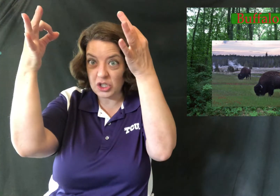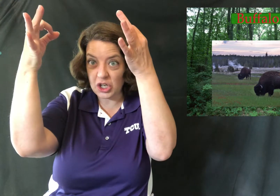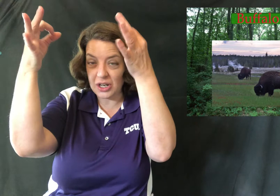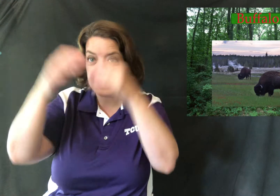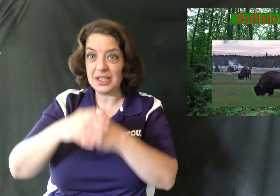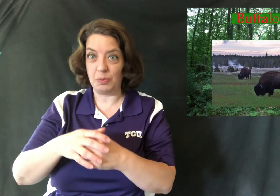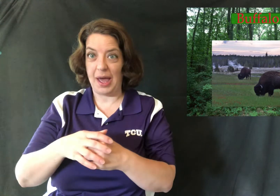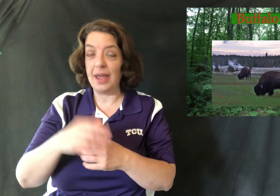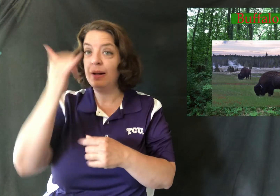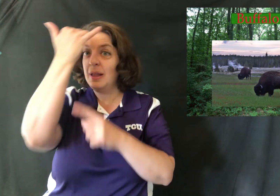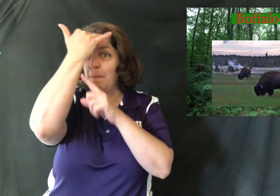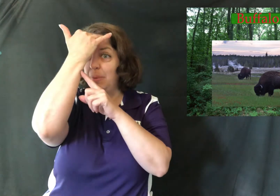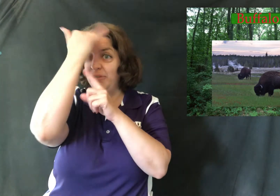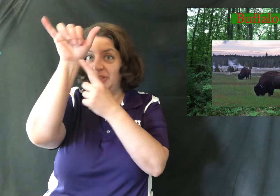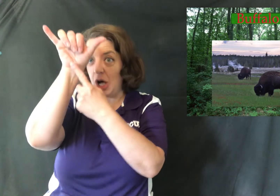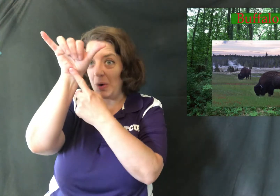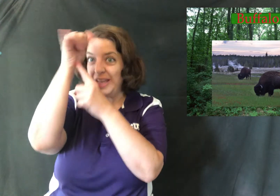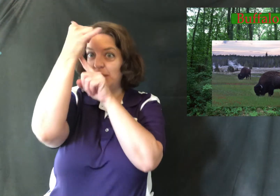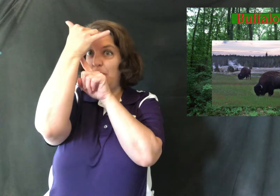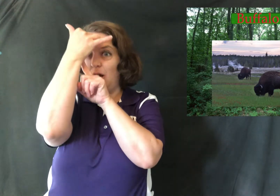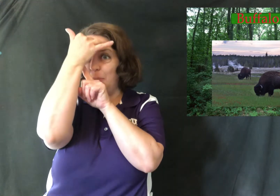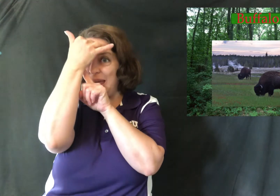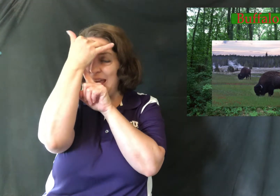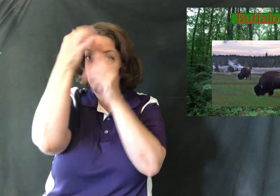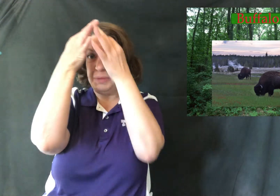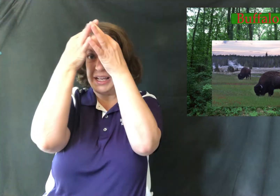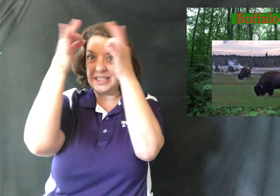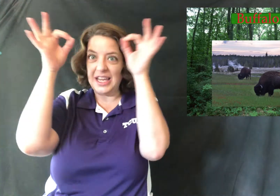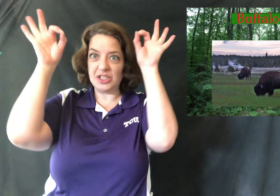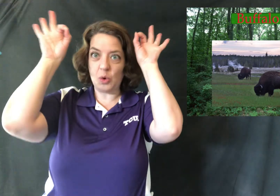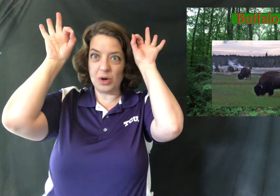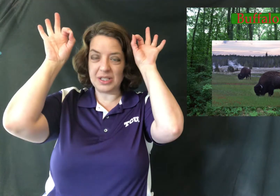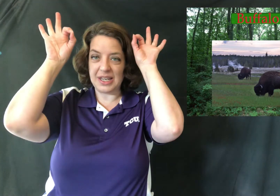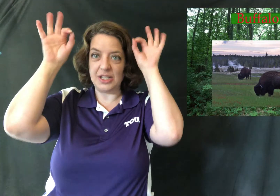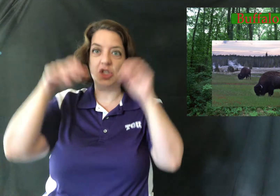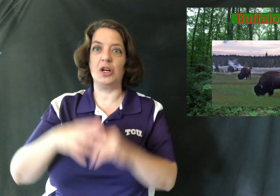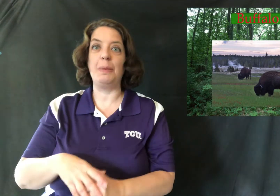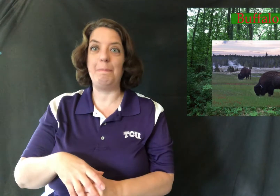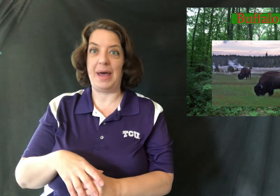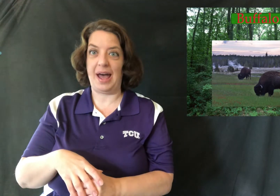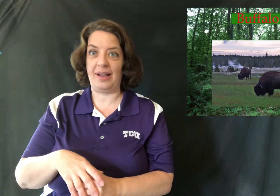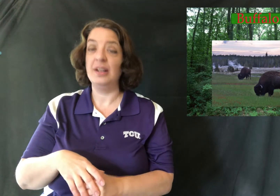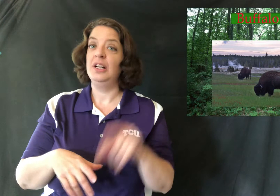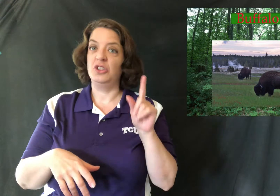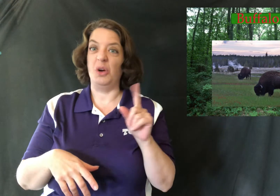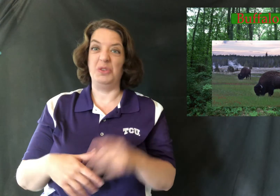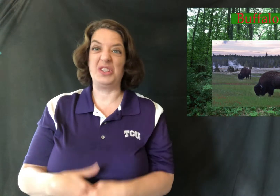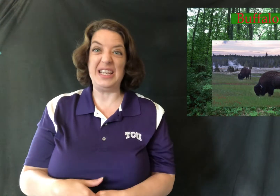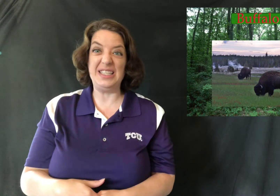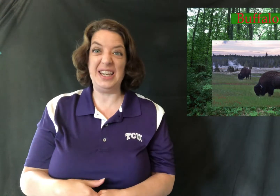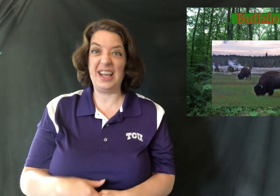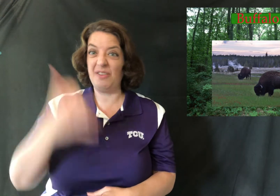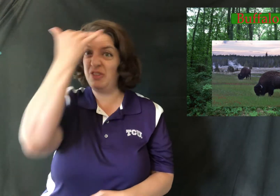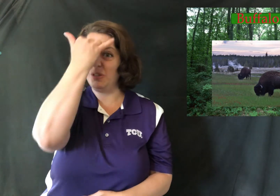turn this way buffalo is palm in because his horns tend to turn back so those are easy to get confused